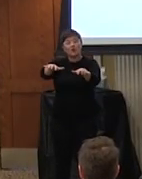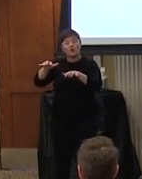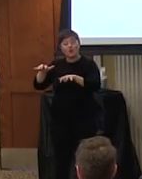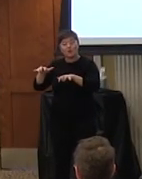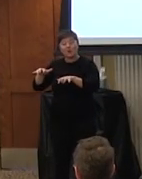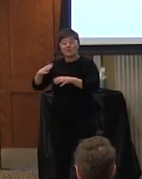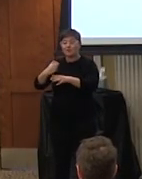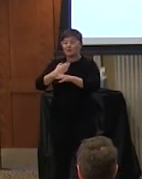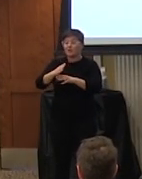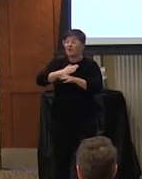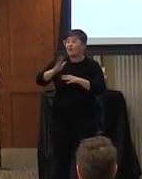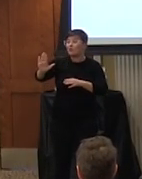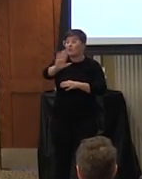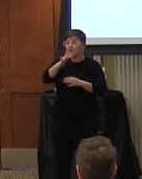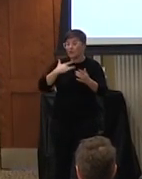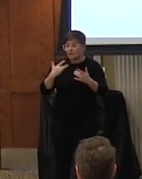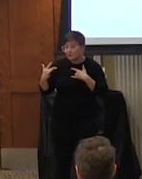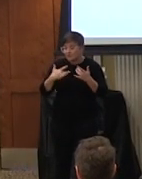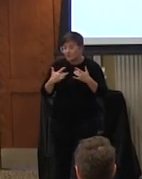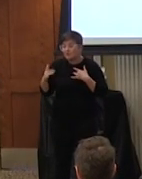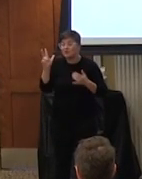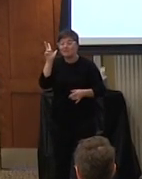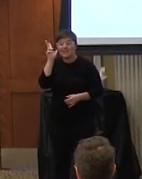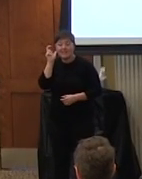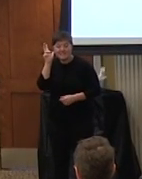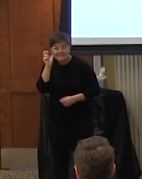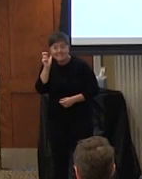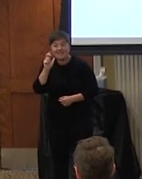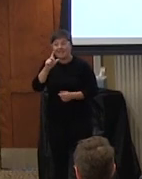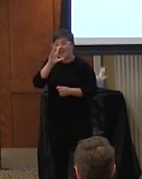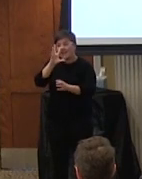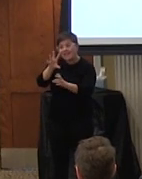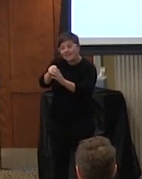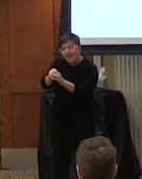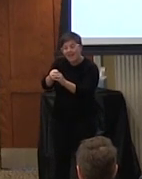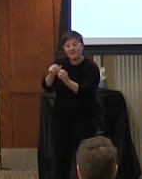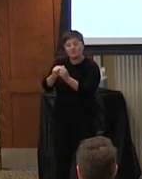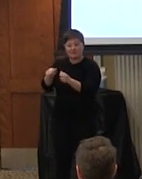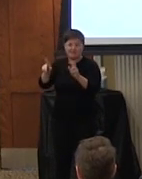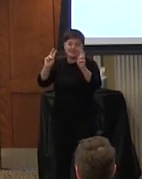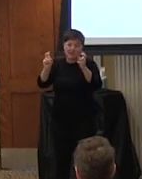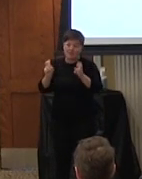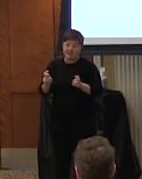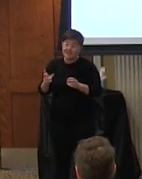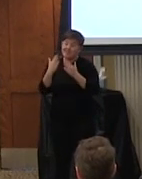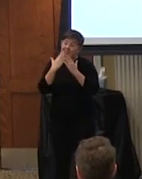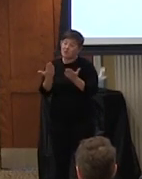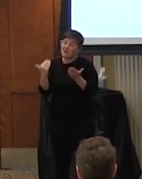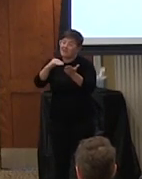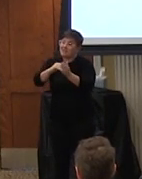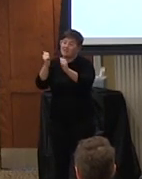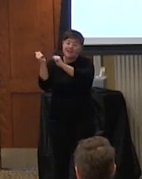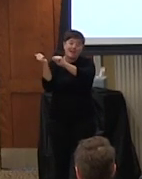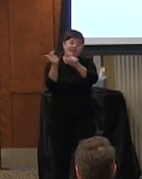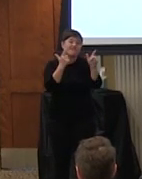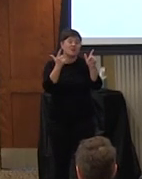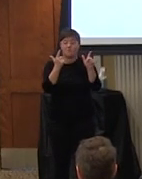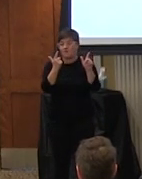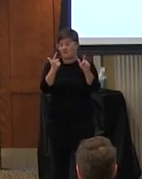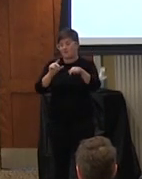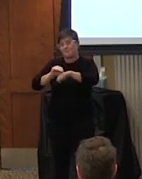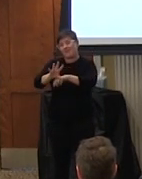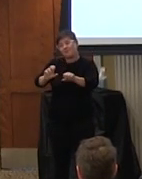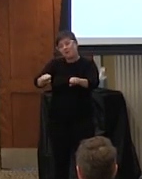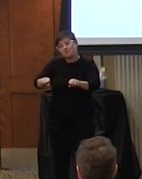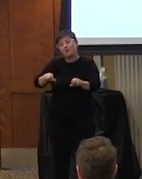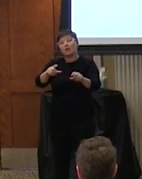to share your concerns and listen and engage with this topic thank you again to everyone who made this possible